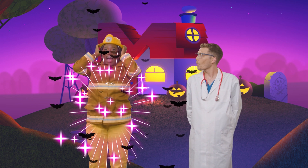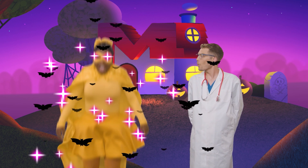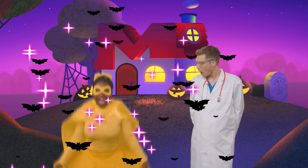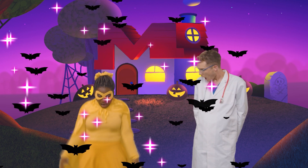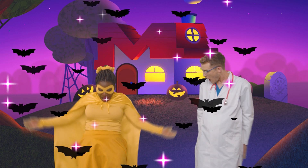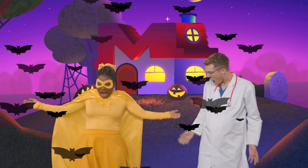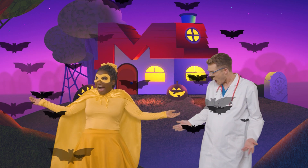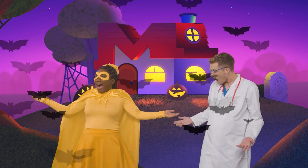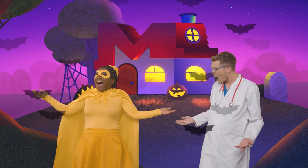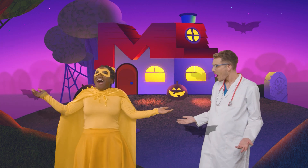Whoa!